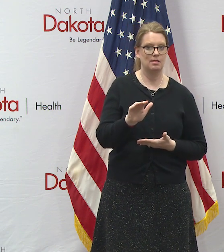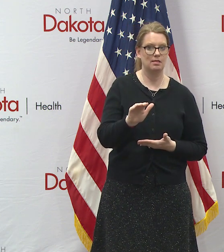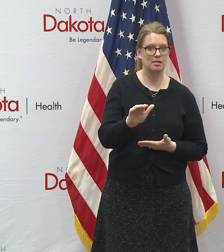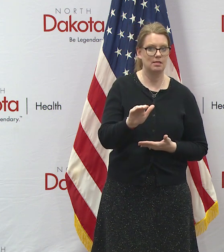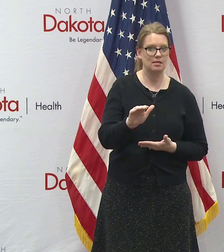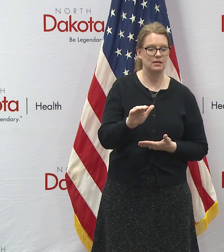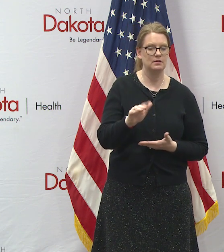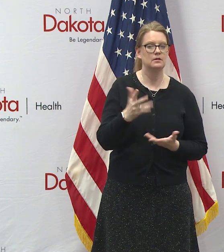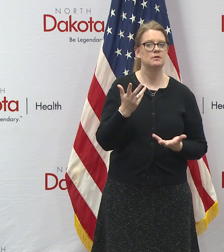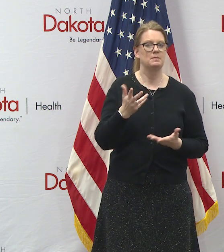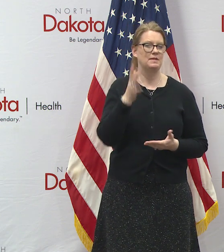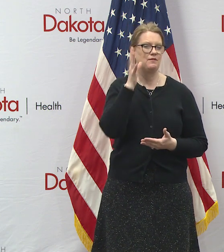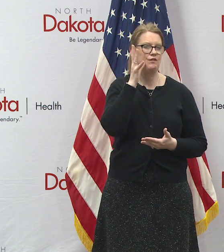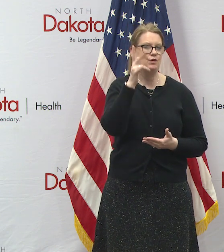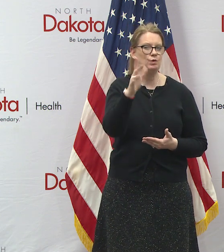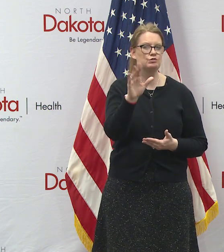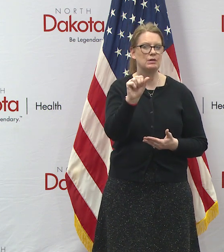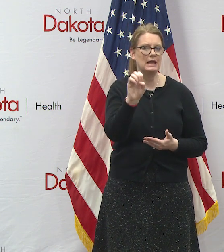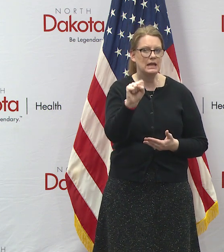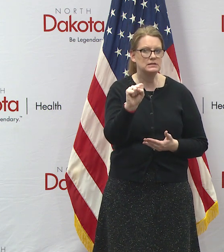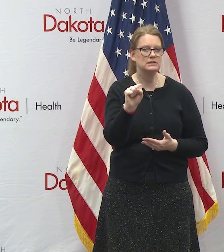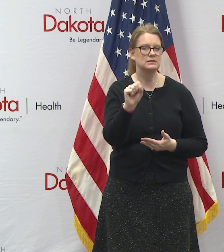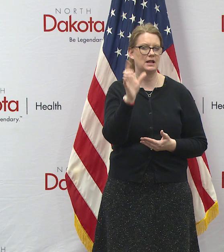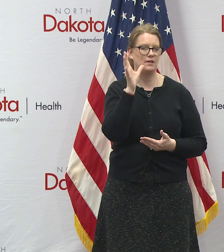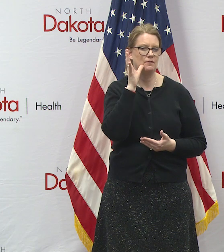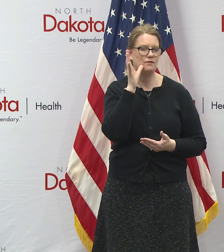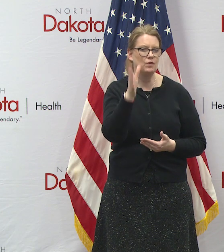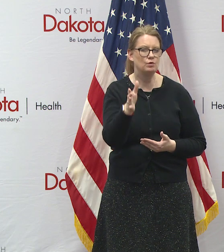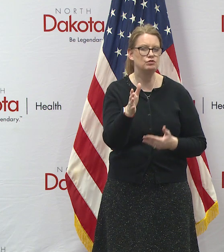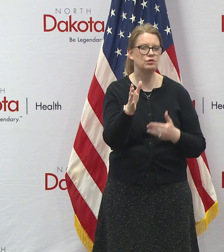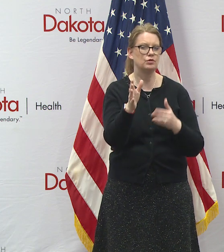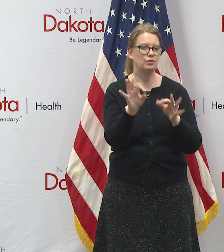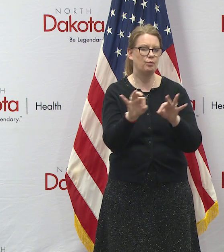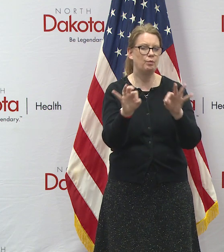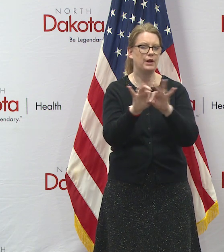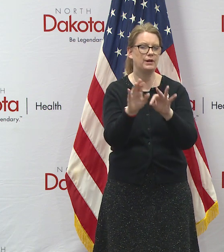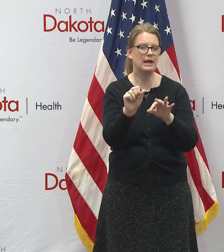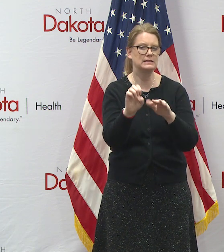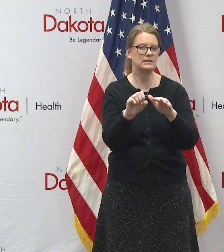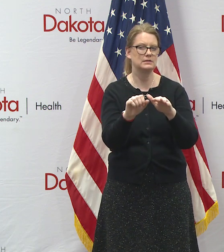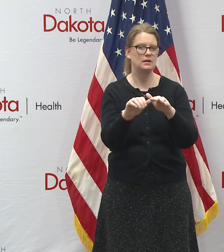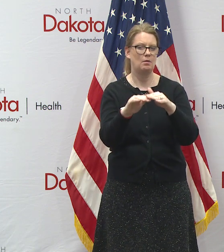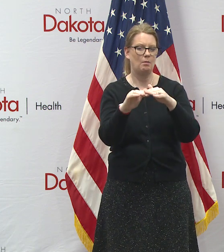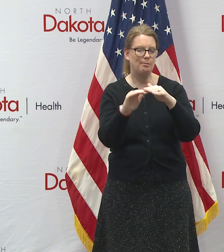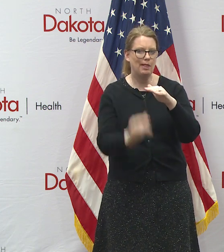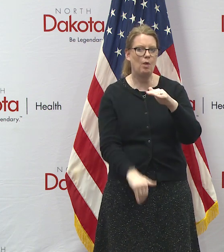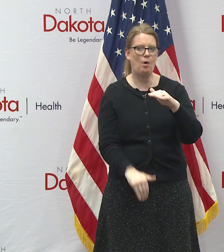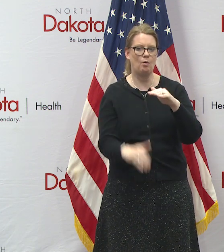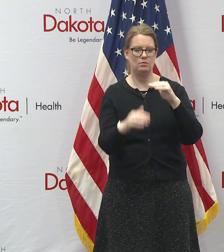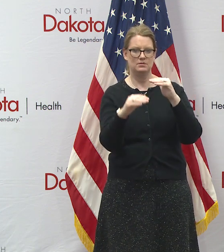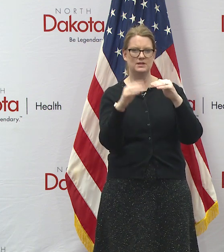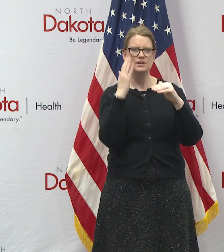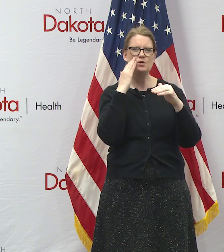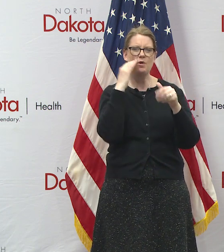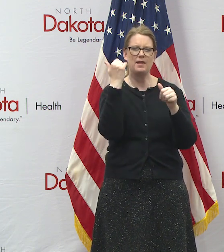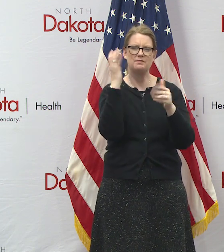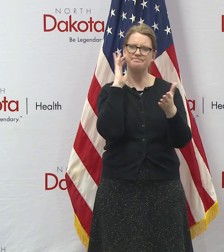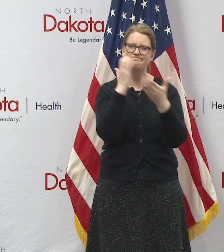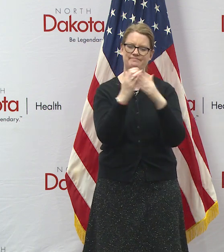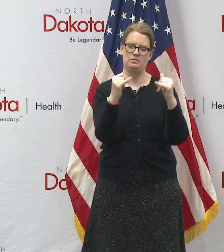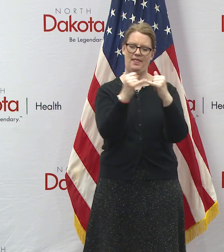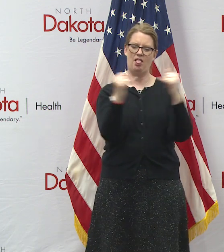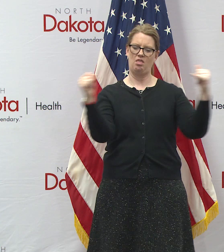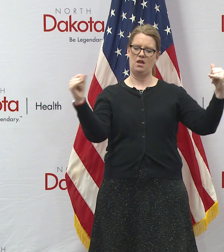future cases and the future critical cases are going to be below uh what our medical capacity is